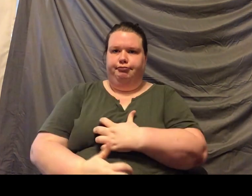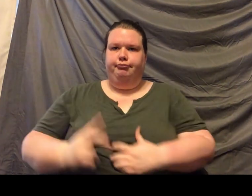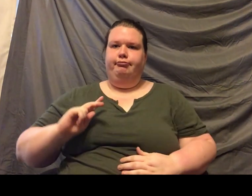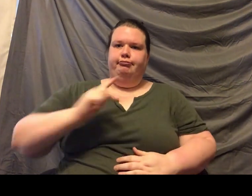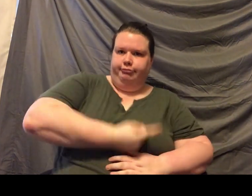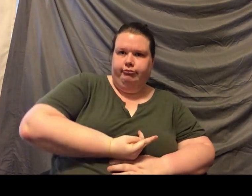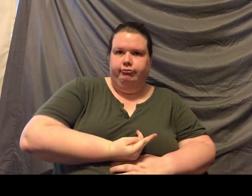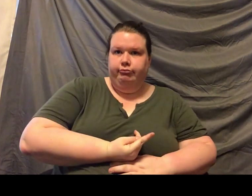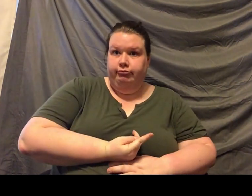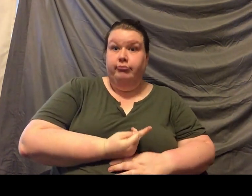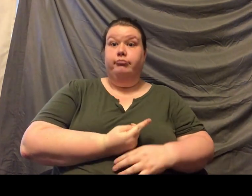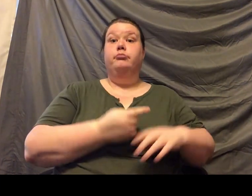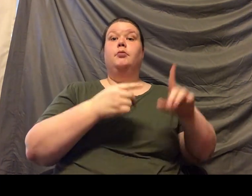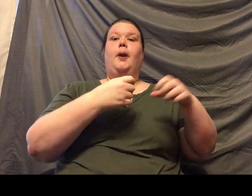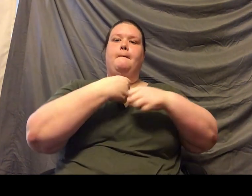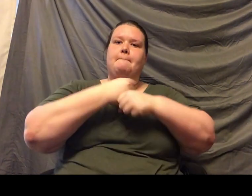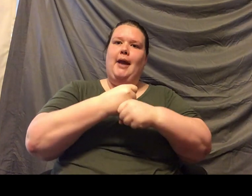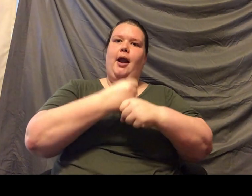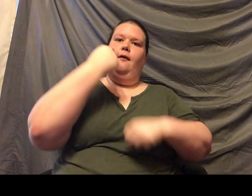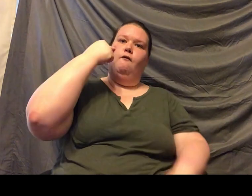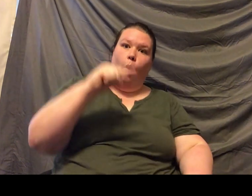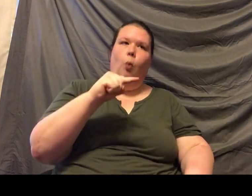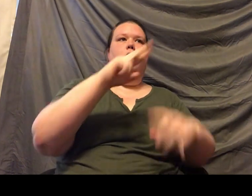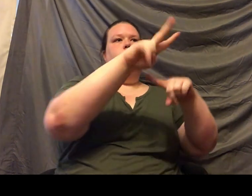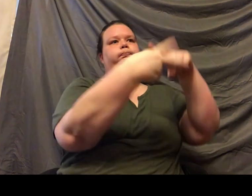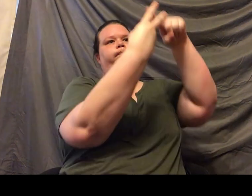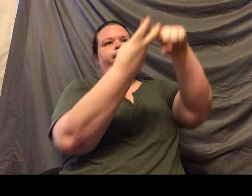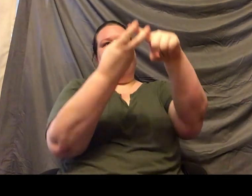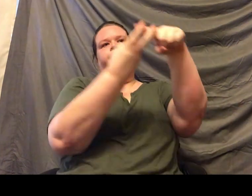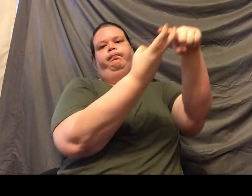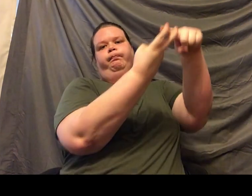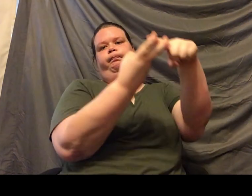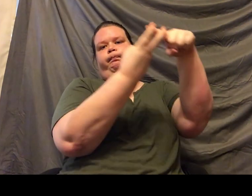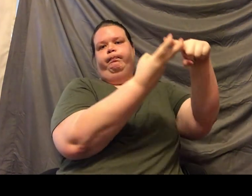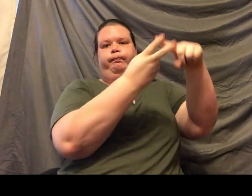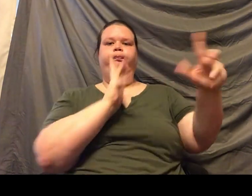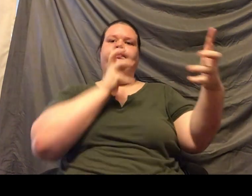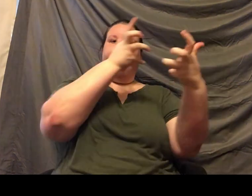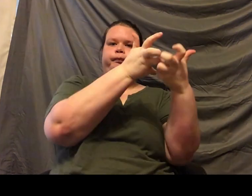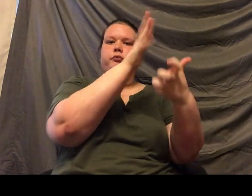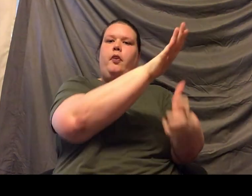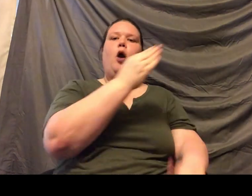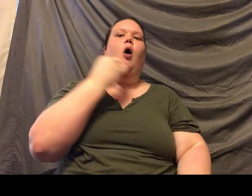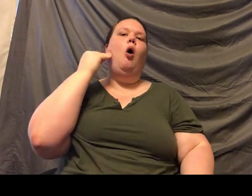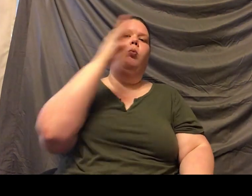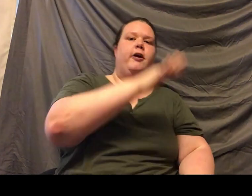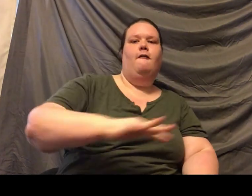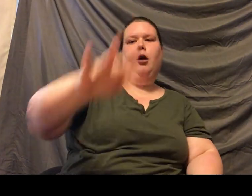their lives upside down so that they can hang in trees and they can kind of represent a different part of the rainforest than other animals. It's kind of